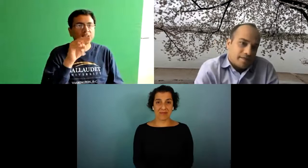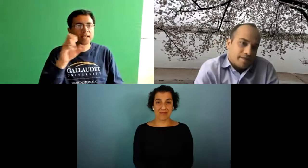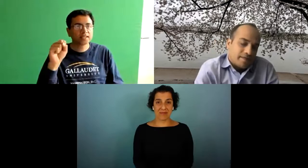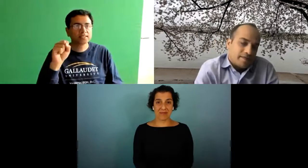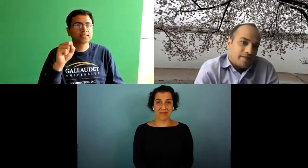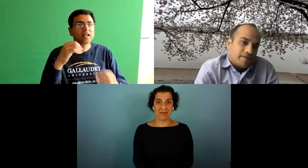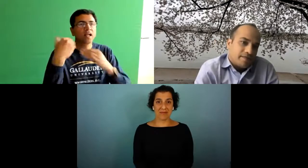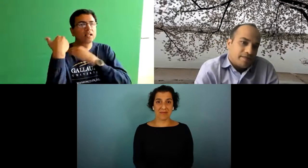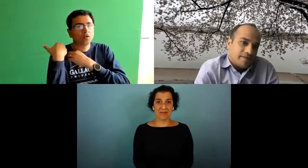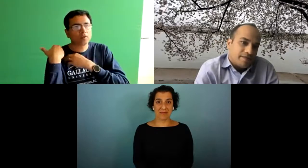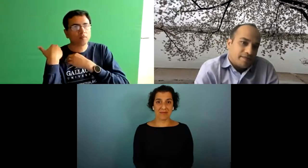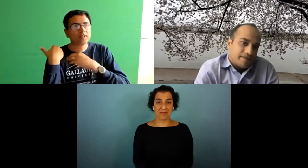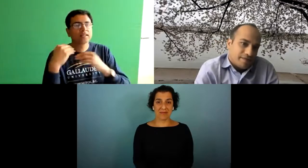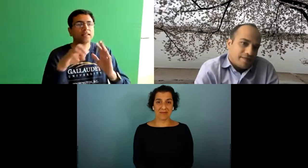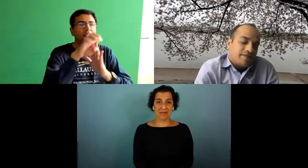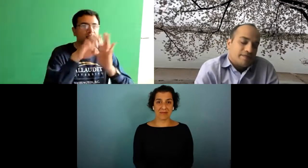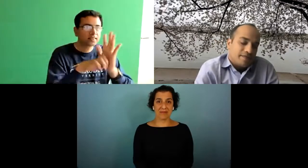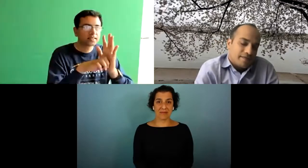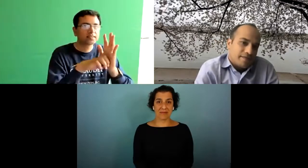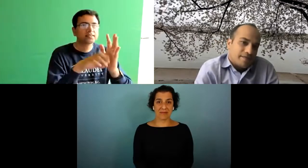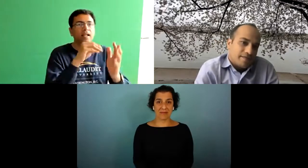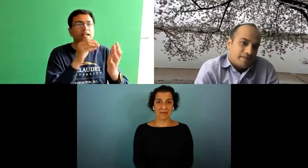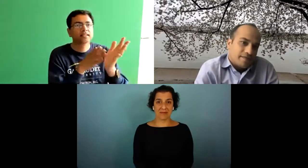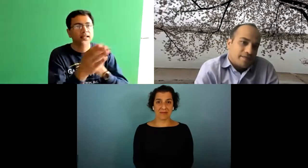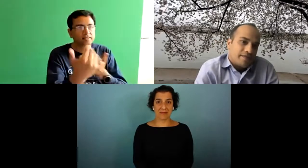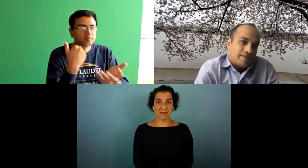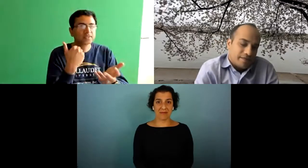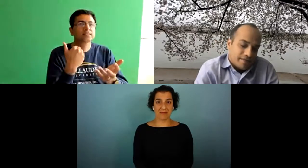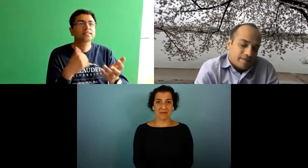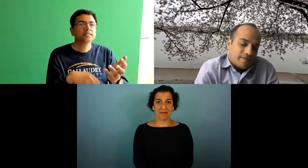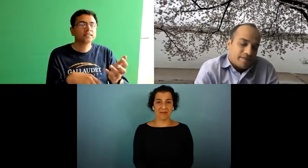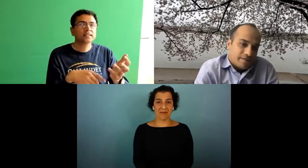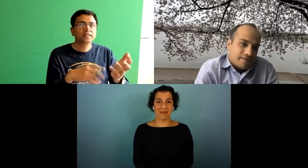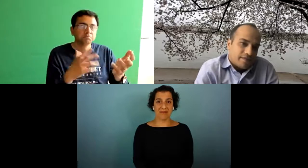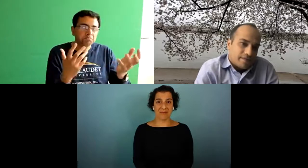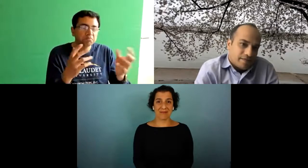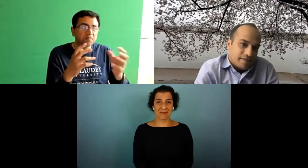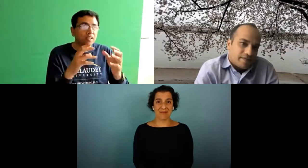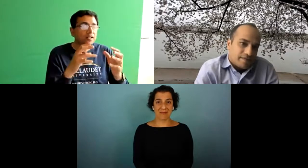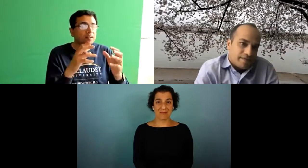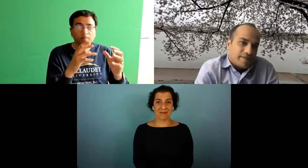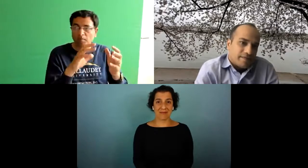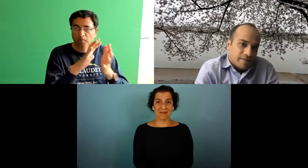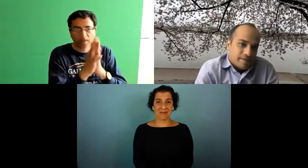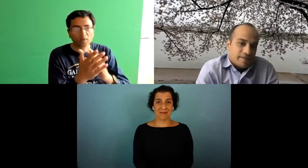learning called fairness accountability ethics and transparency